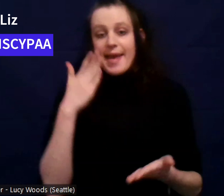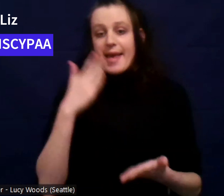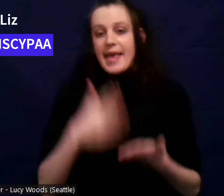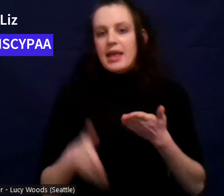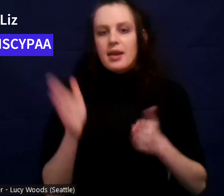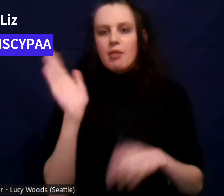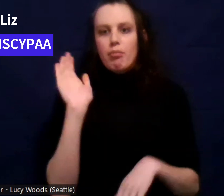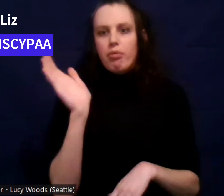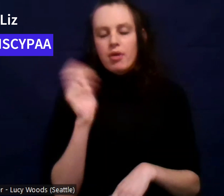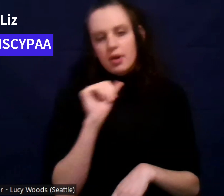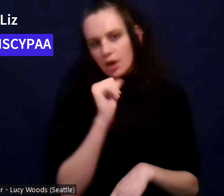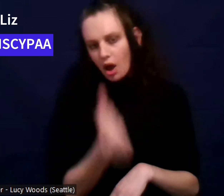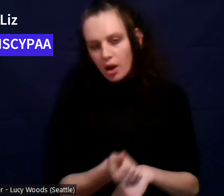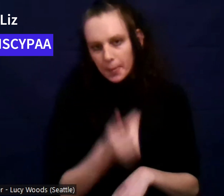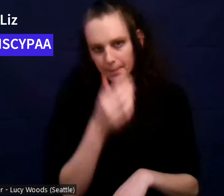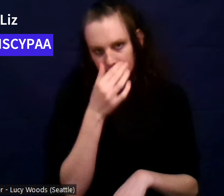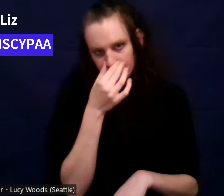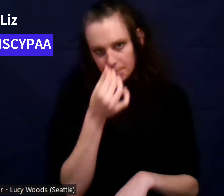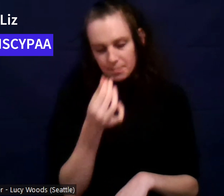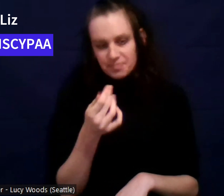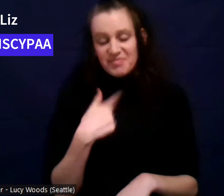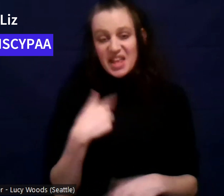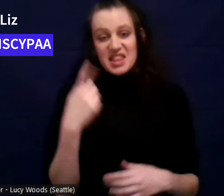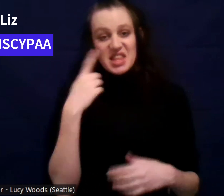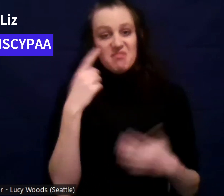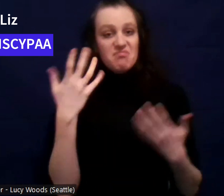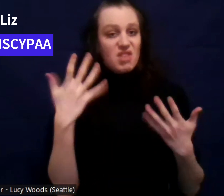um, I think that's all I have.